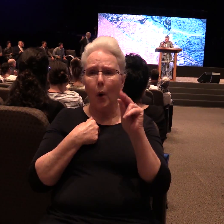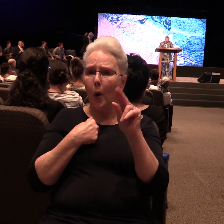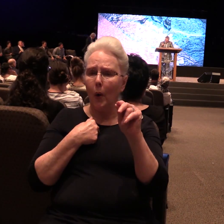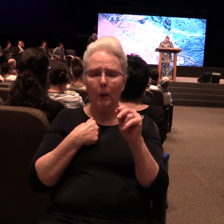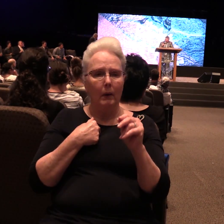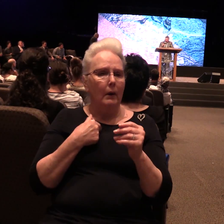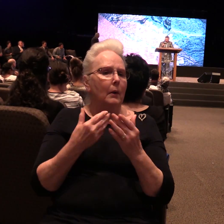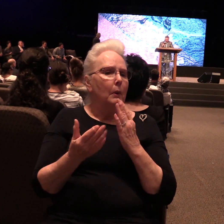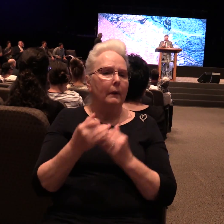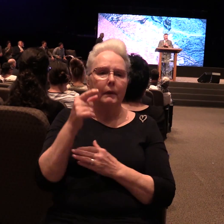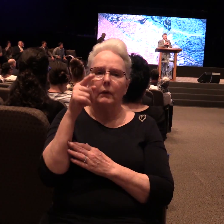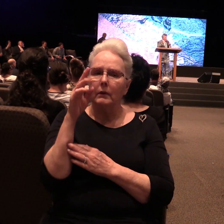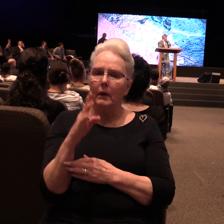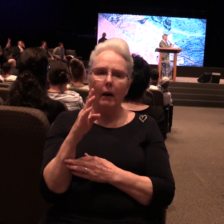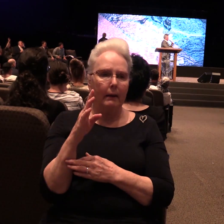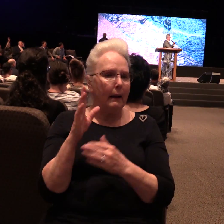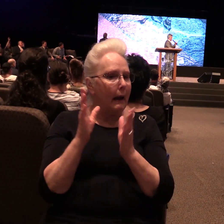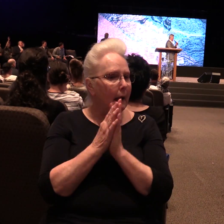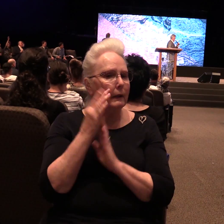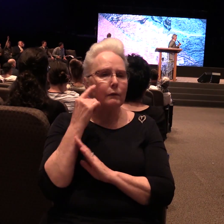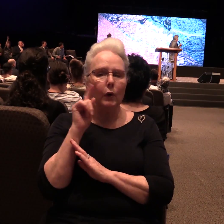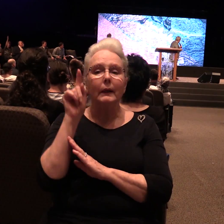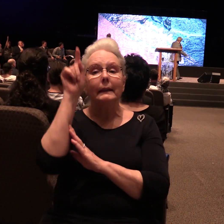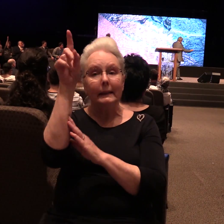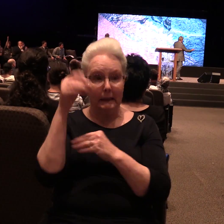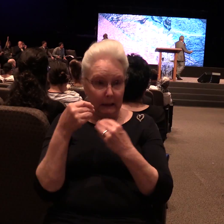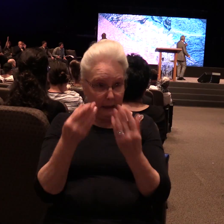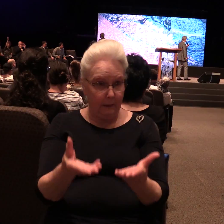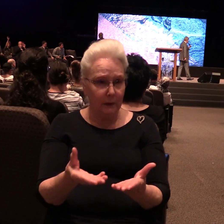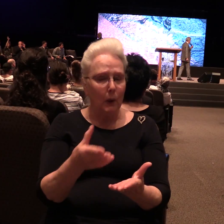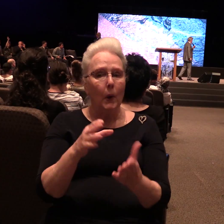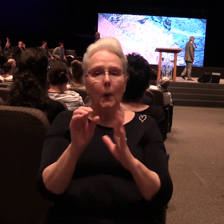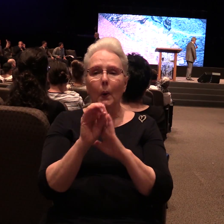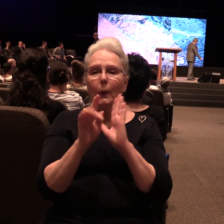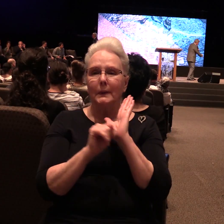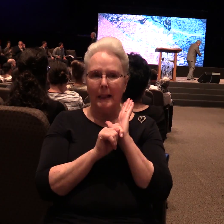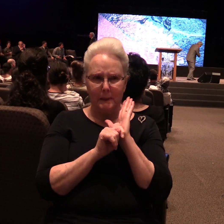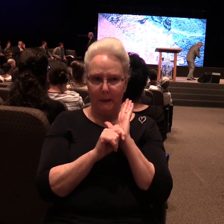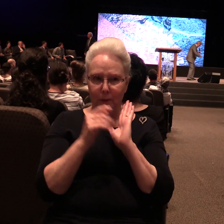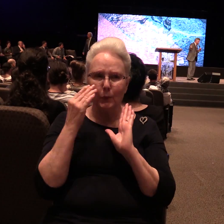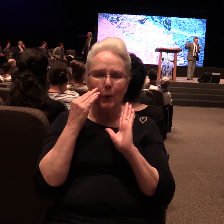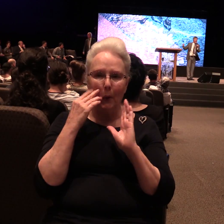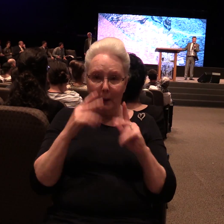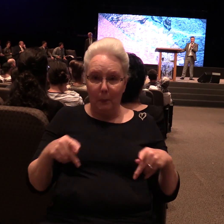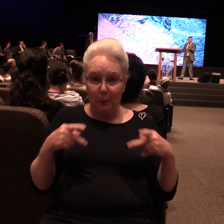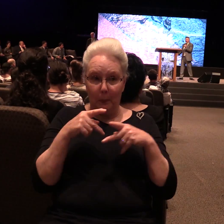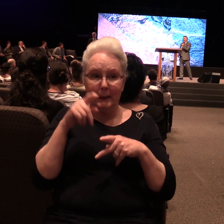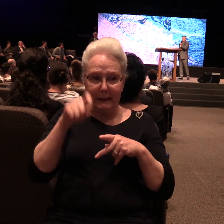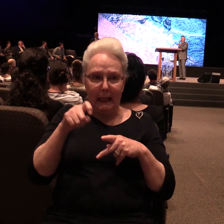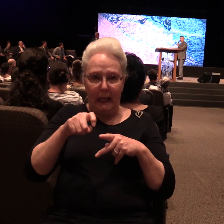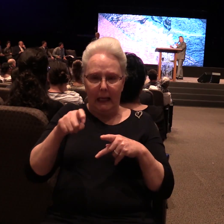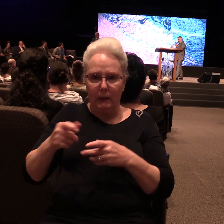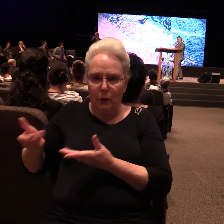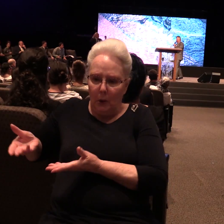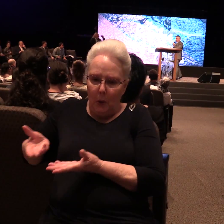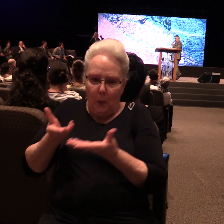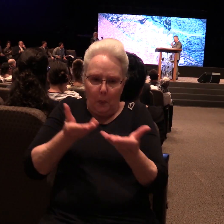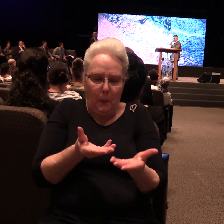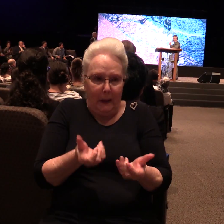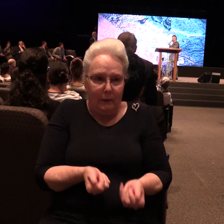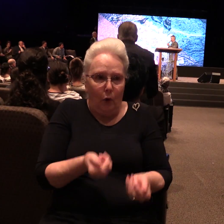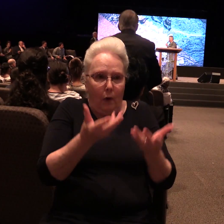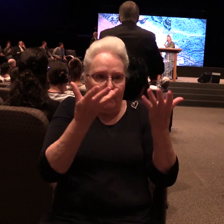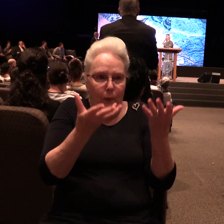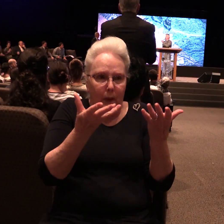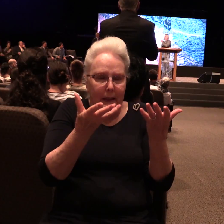asked for, God supplied. In the Old Testament, the priest had to bring the offering. He had to offer the offering because he could not